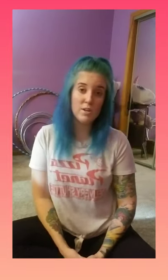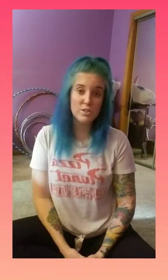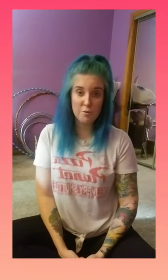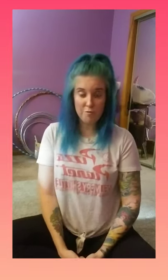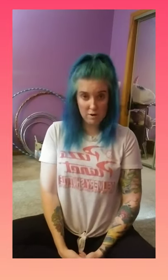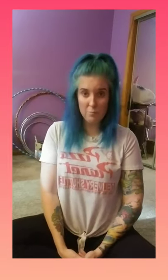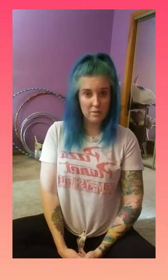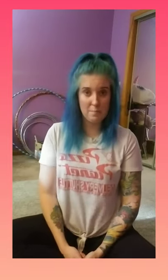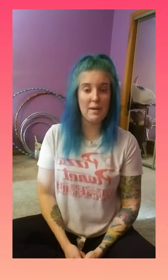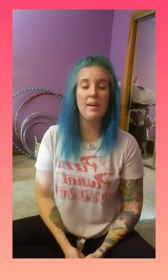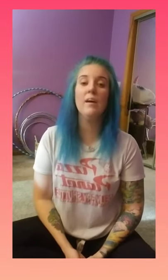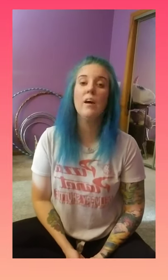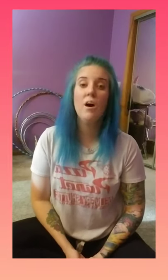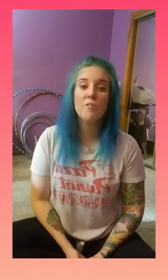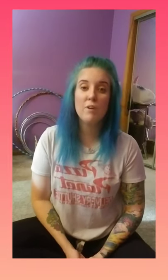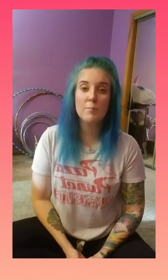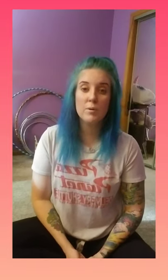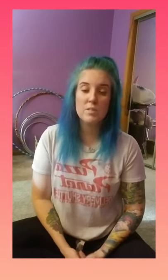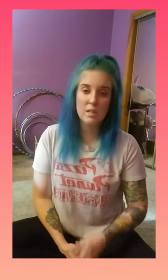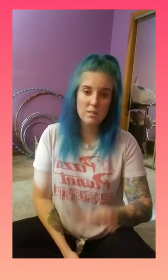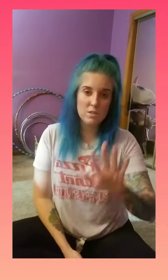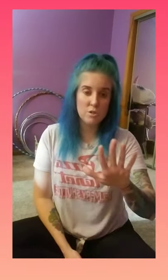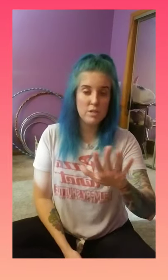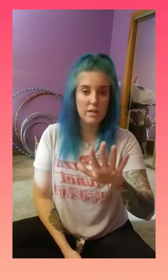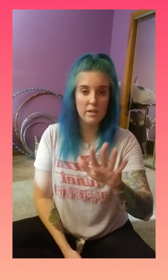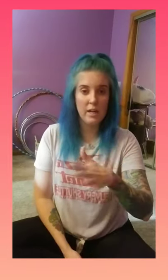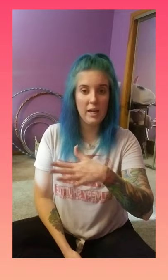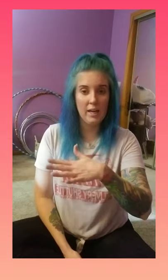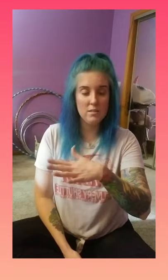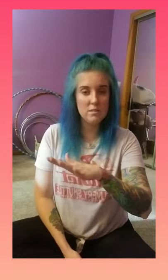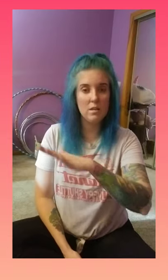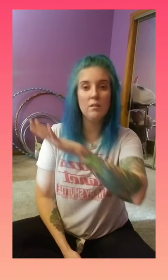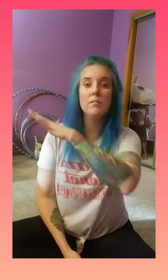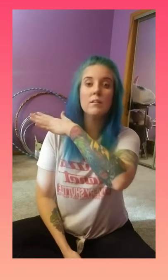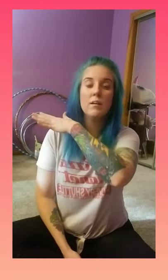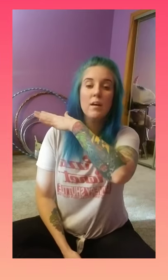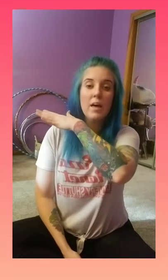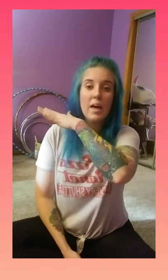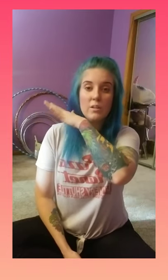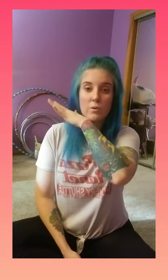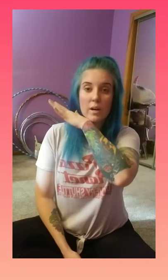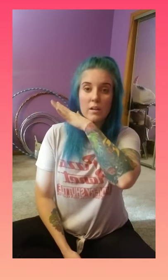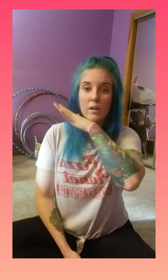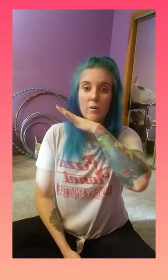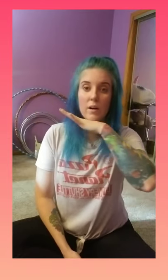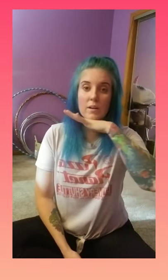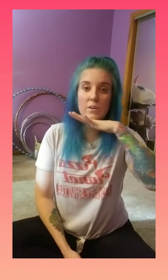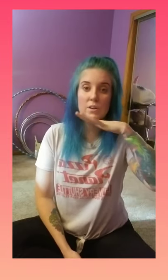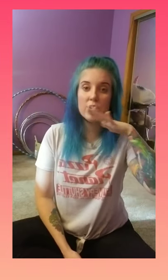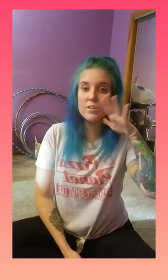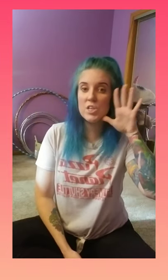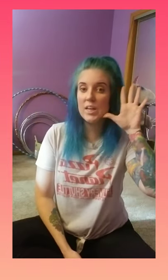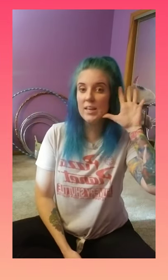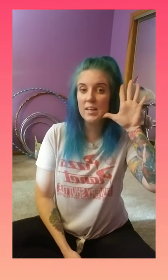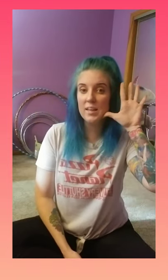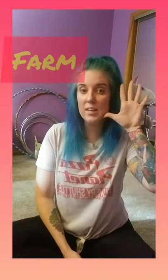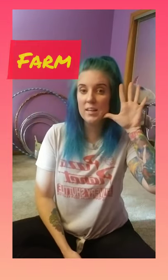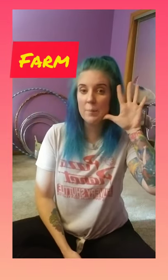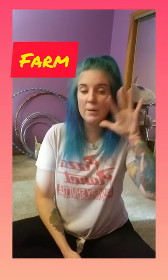to do farm with me, farm goes like this. You take your hand, and you kind of go under your chin, and up like